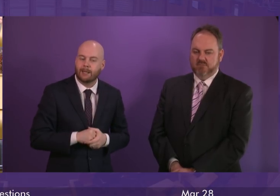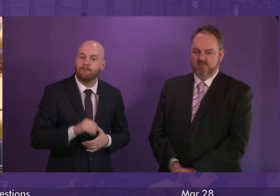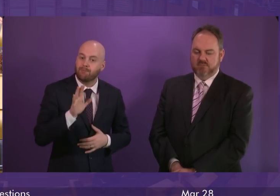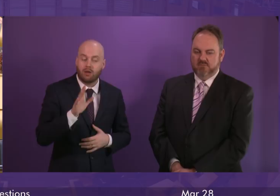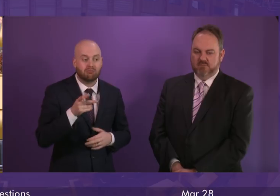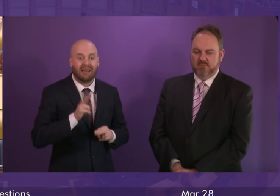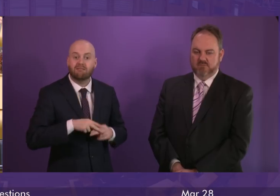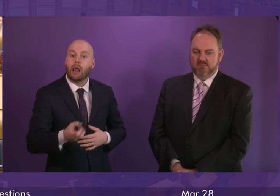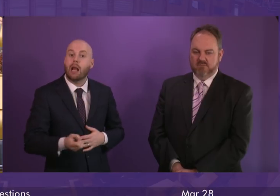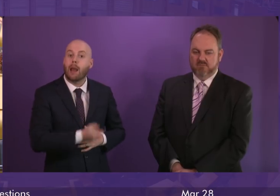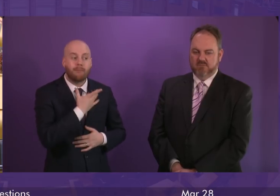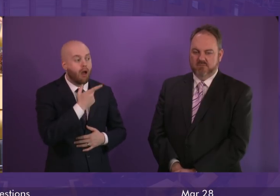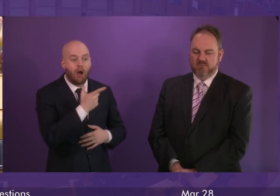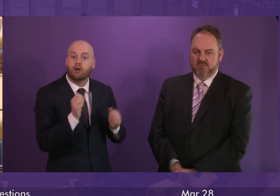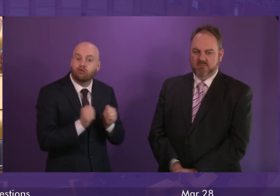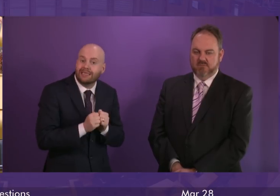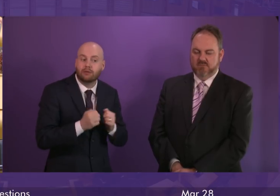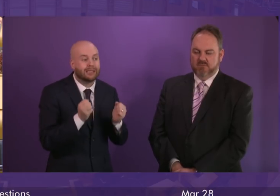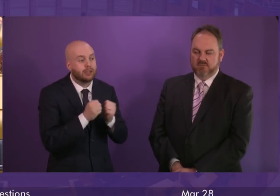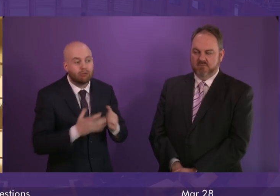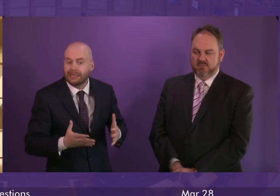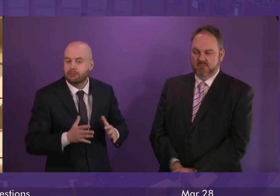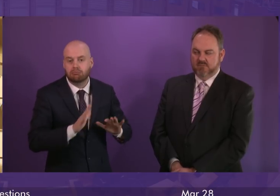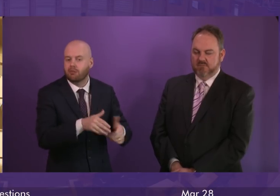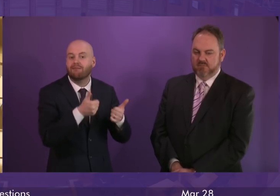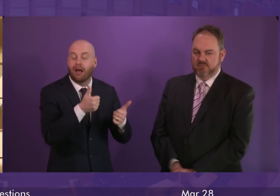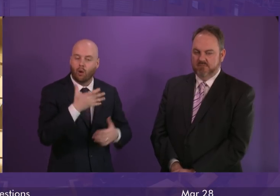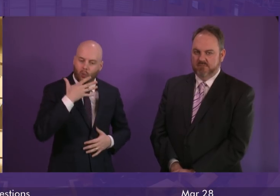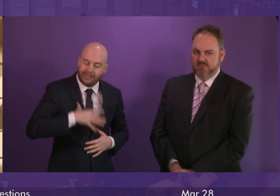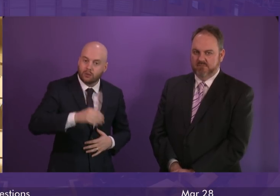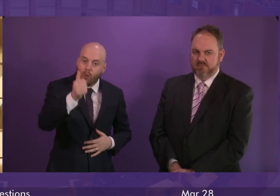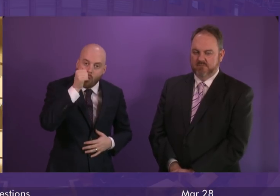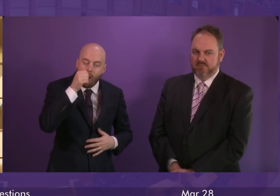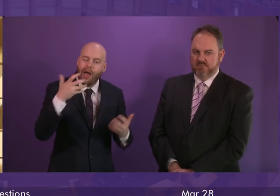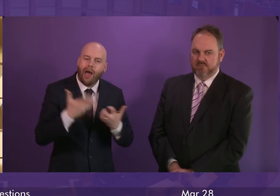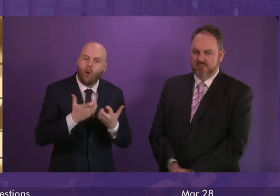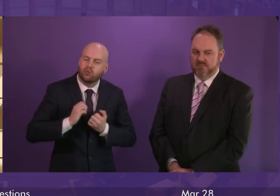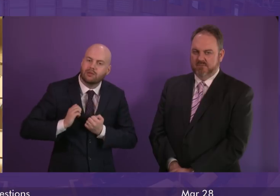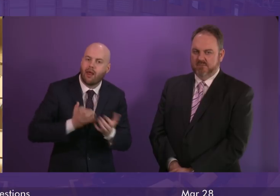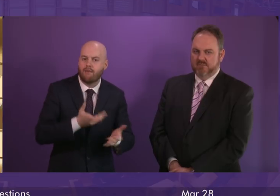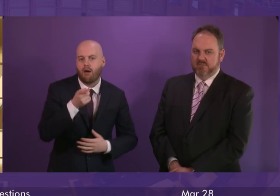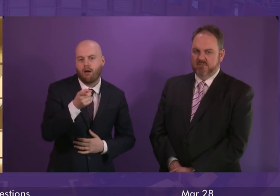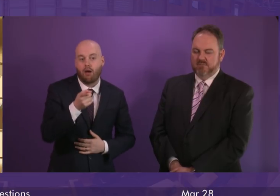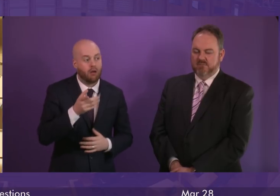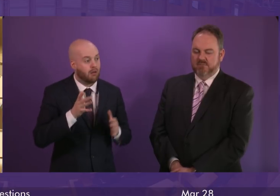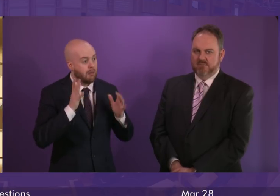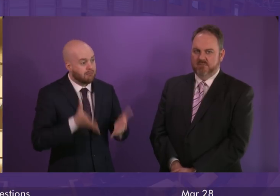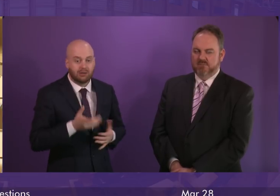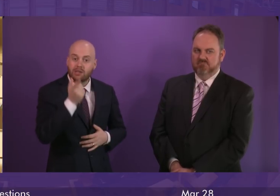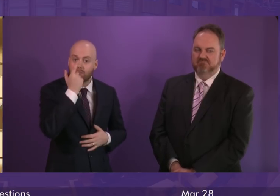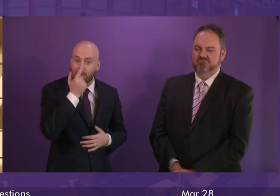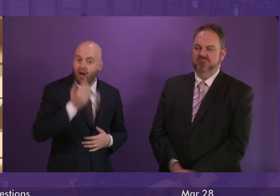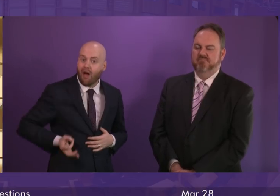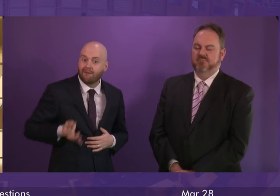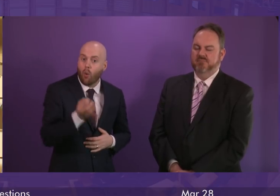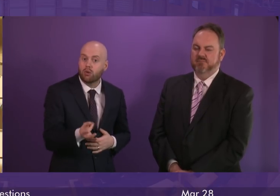accept this or not, the reality is we need a delivery mechanism in place for that. We need to have the budgeting to make sure we can do that. We cannot